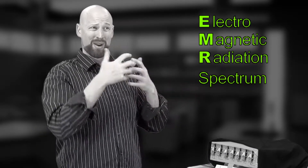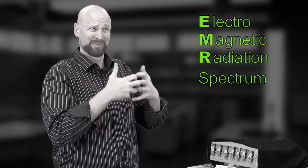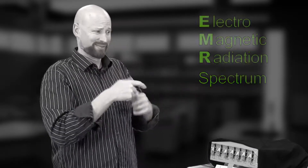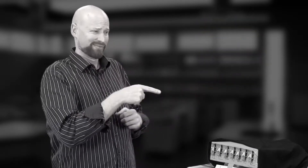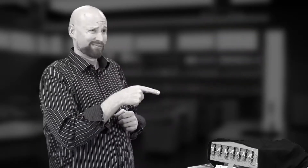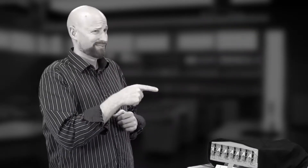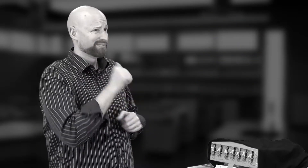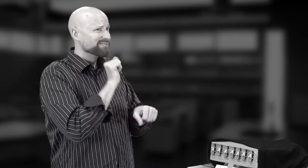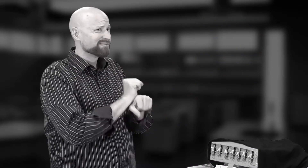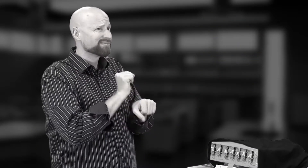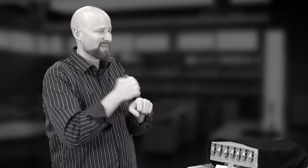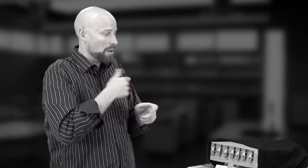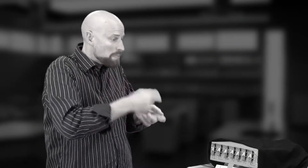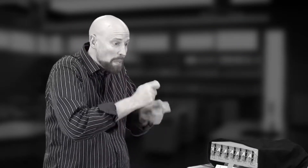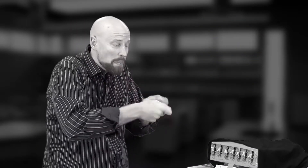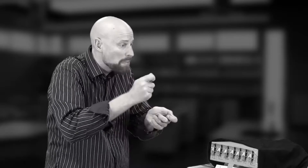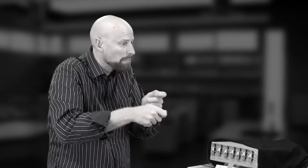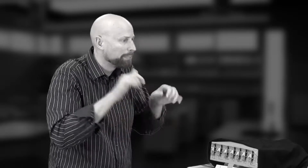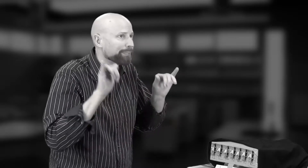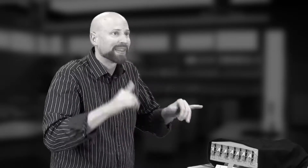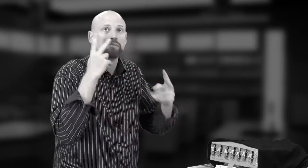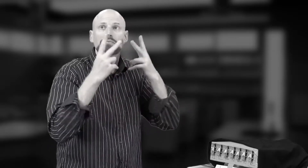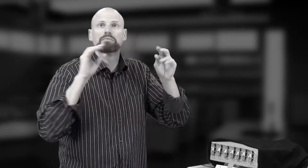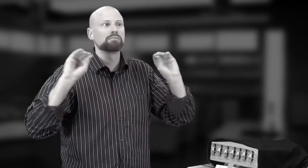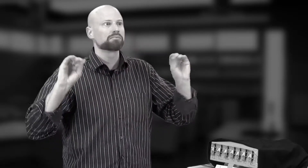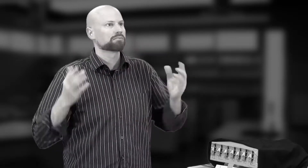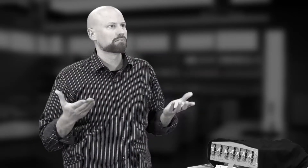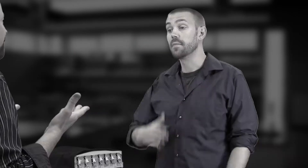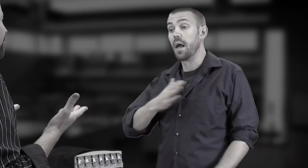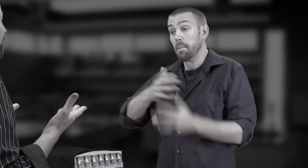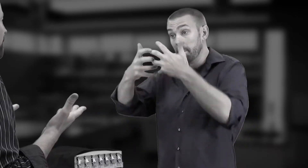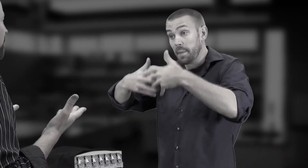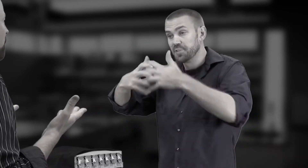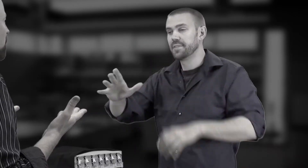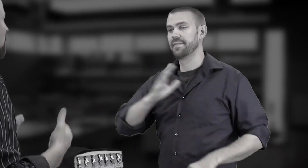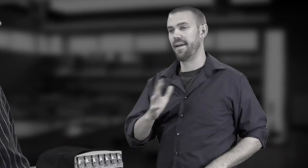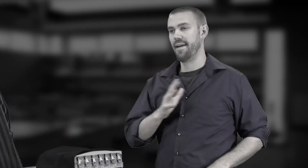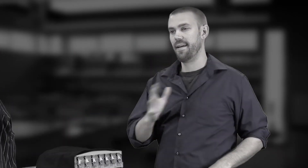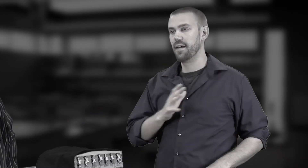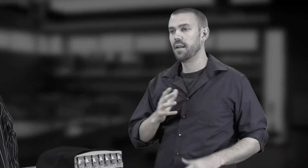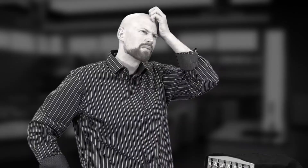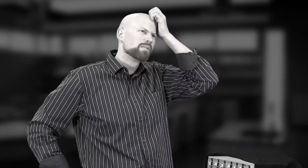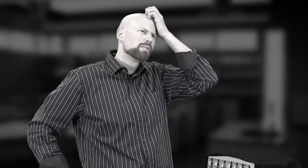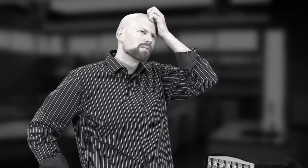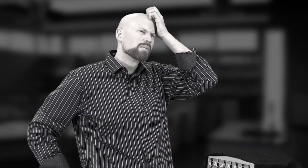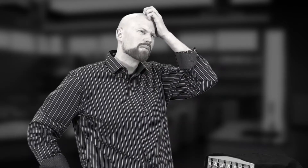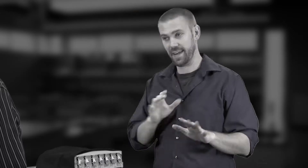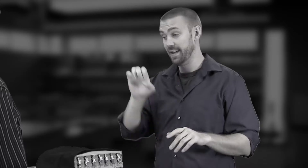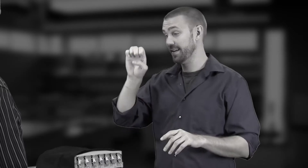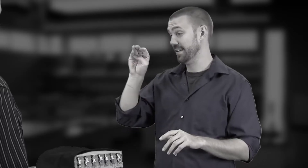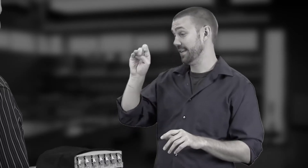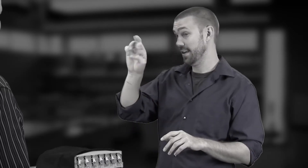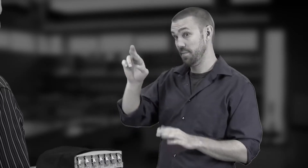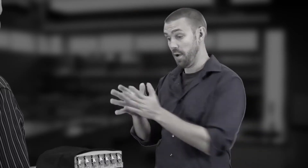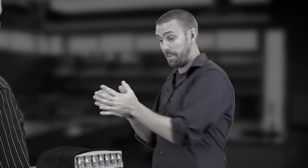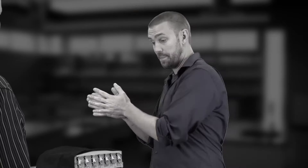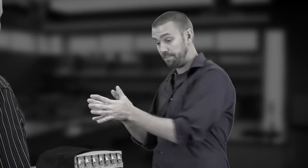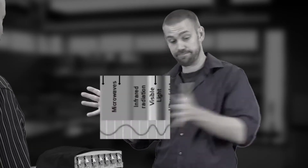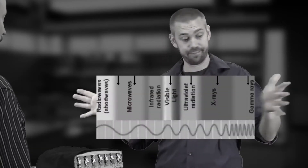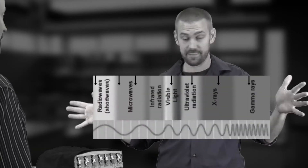your machine, Jeremy, doesn't work. I flipped all the switches. I didn't see it do anything. No, no, no, no. My machine works just fine. You see, the